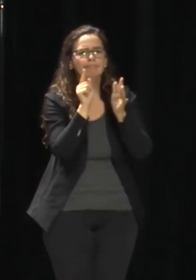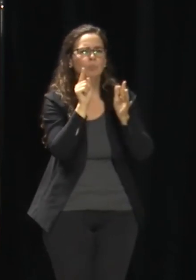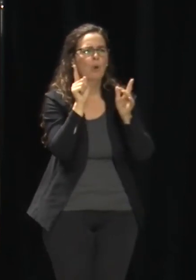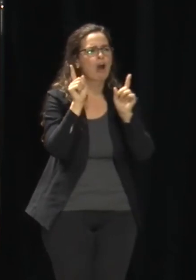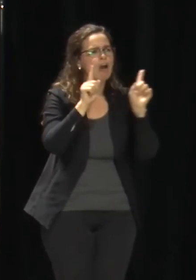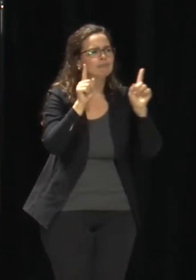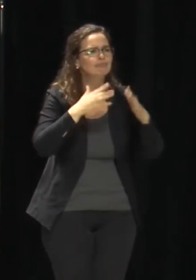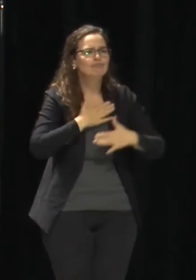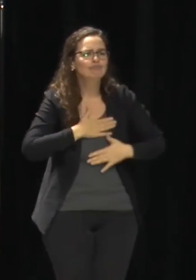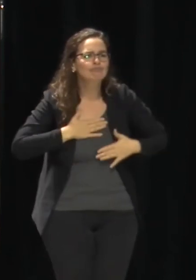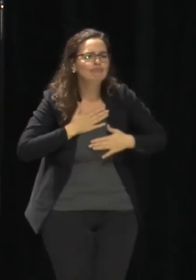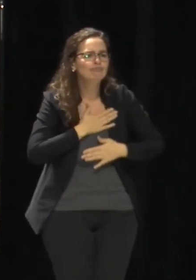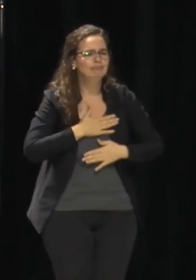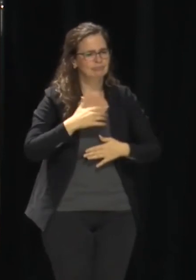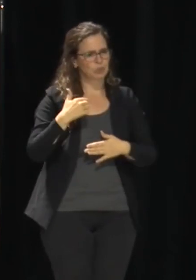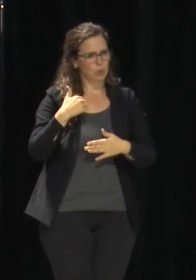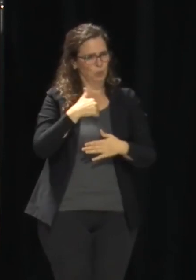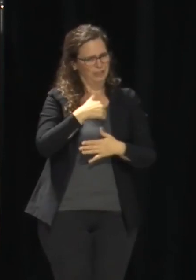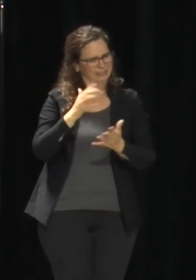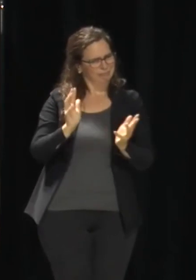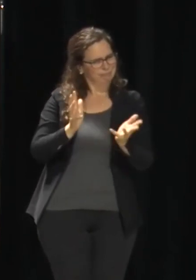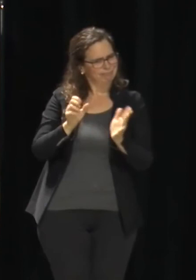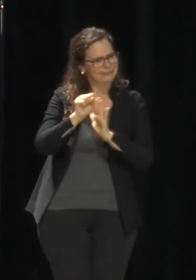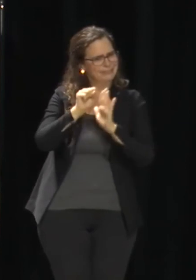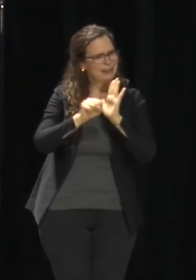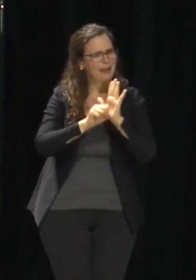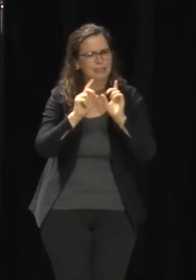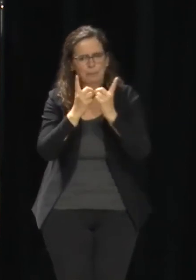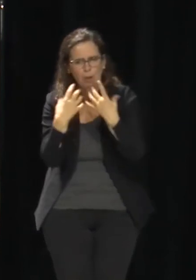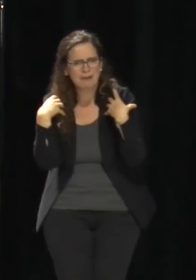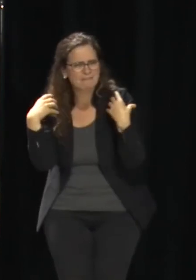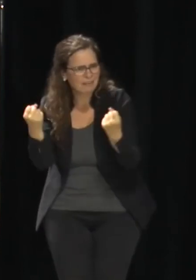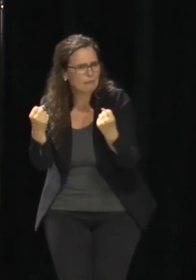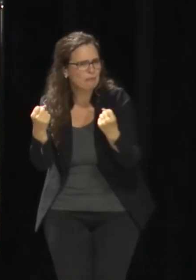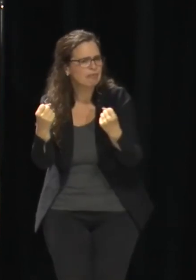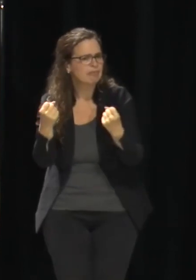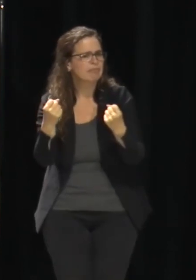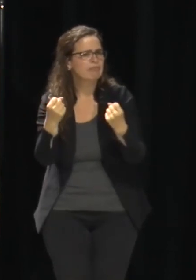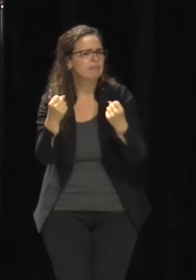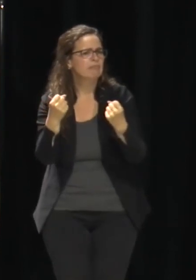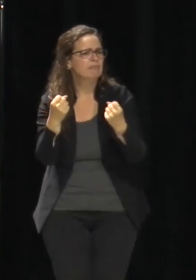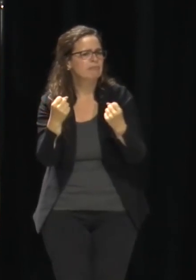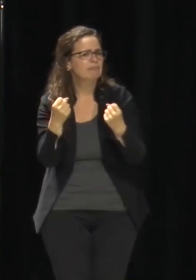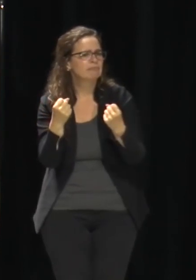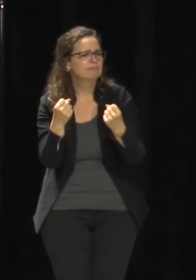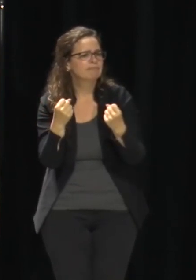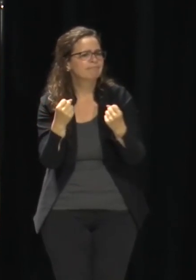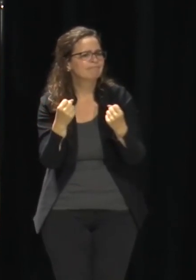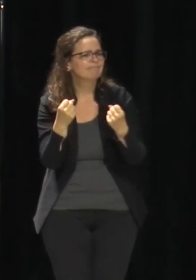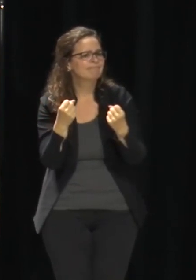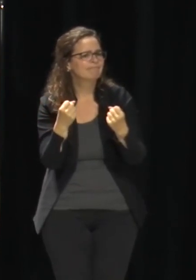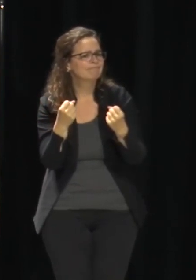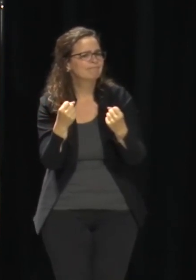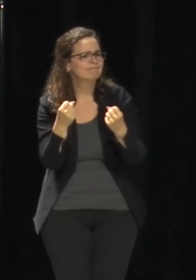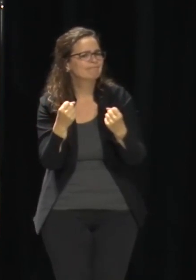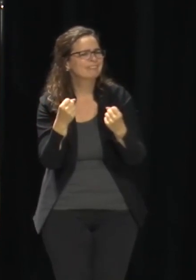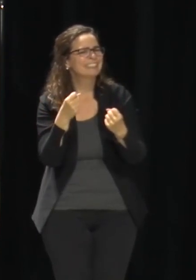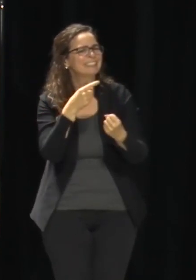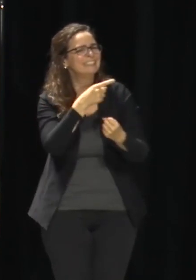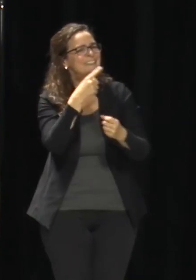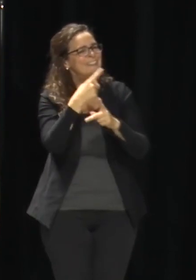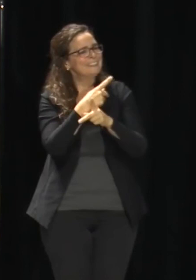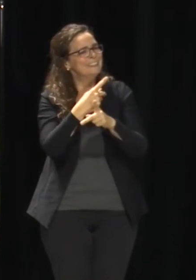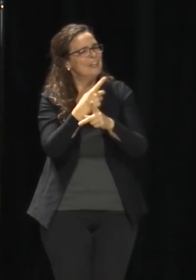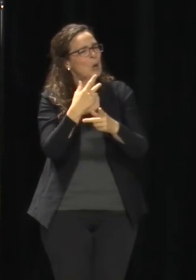Our take is they're probably not going to do anything on that until they got a couple more weeks of school under their belts to see